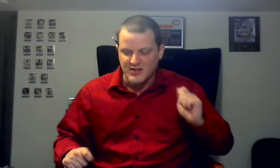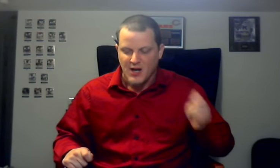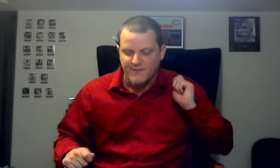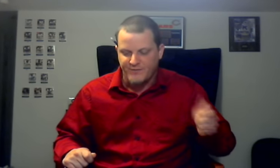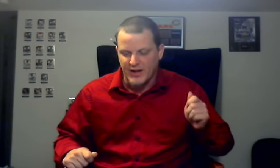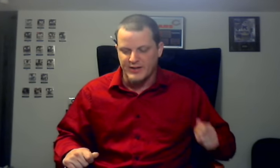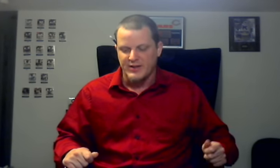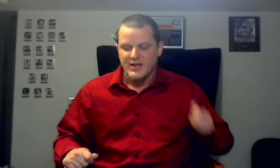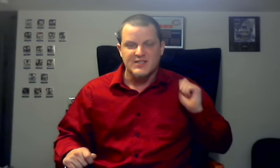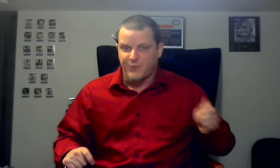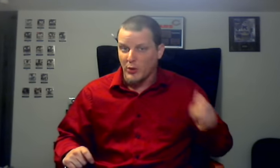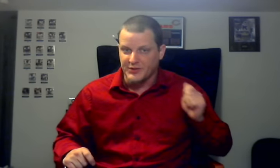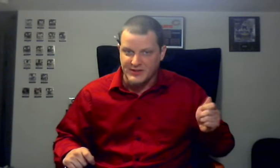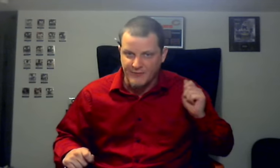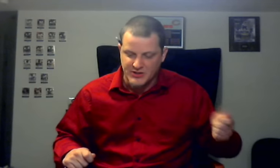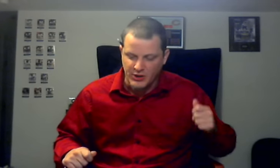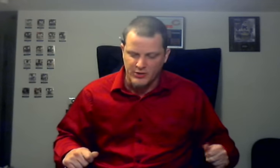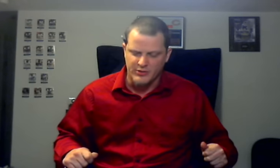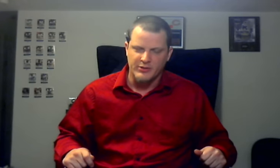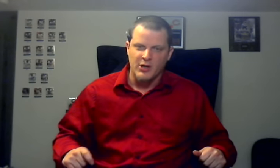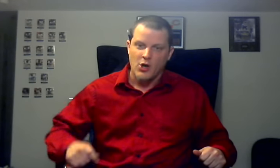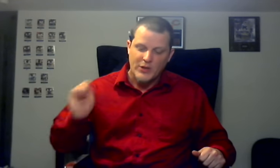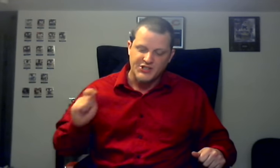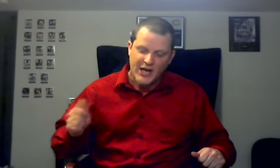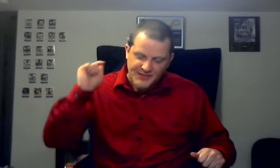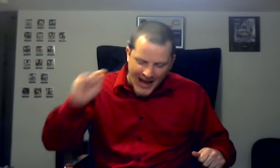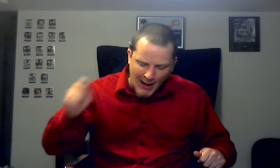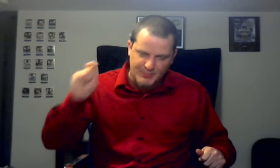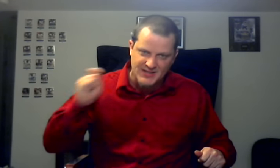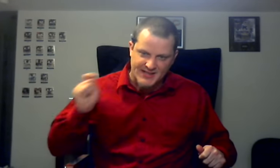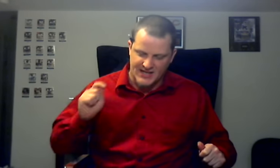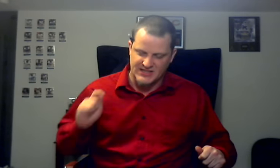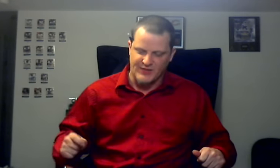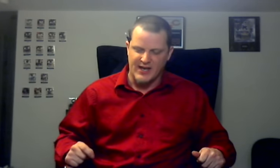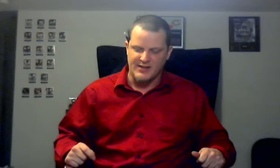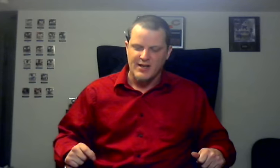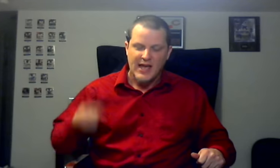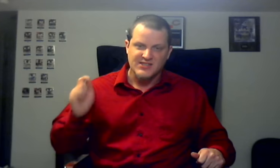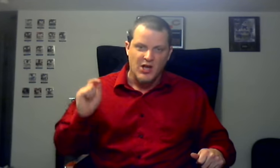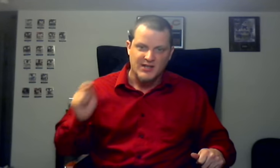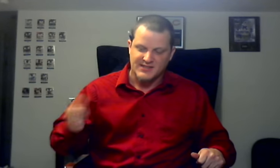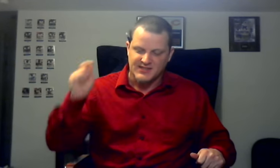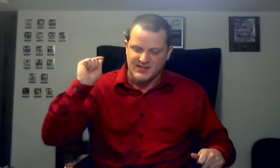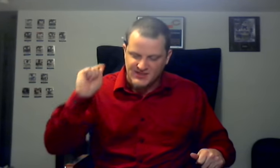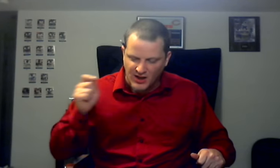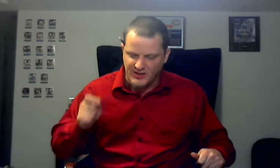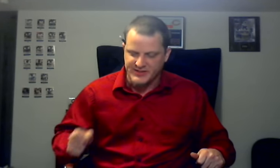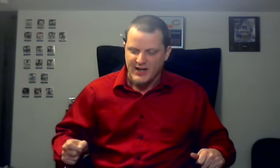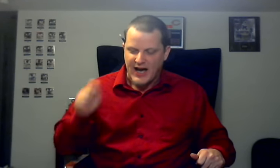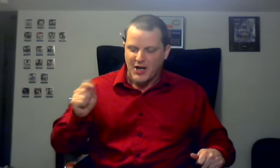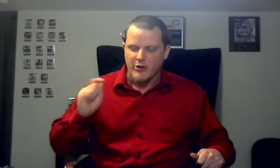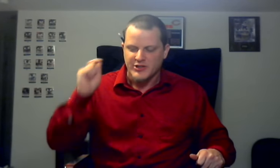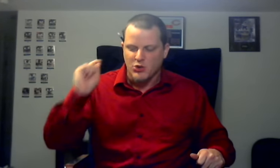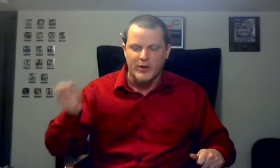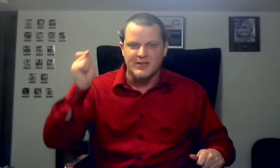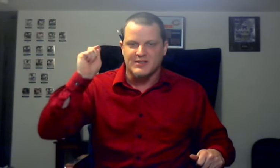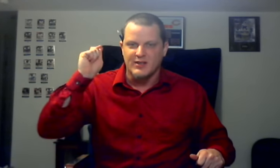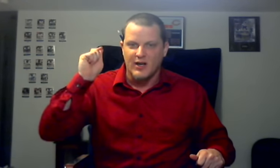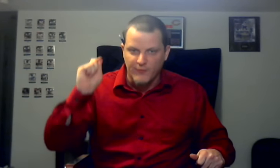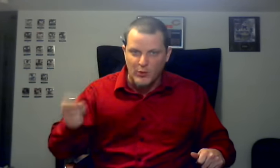as our fun is spoiled at every turn. We shall not be satisfied as long as this assault on our enjoyment of